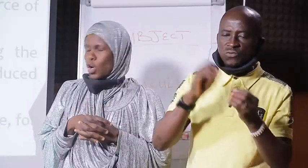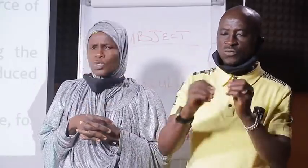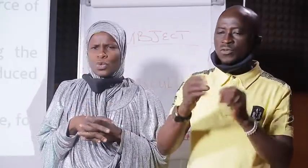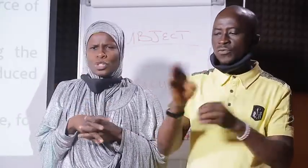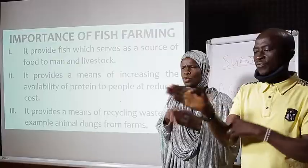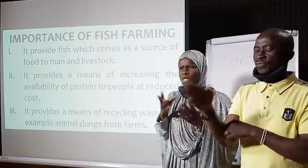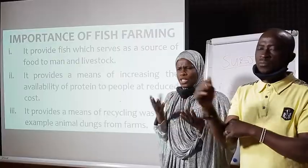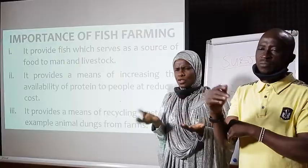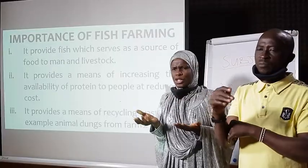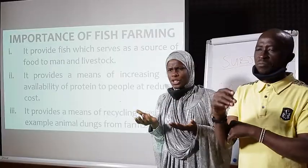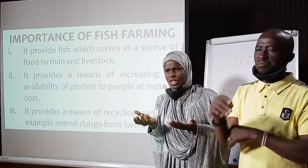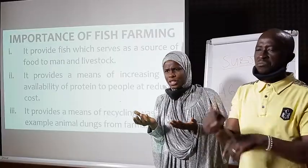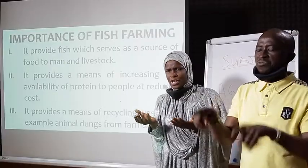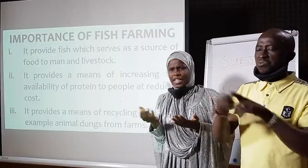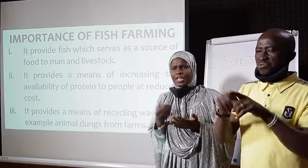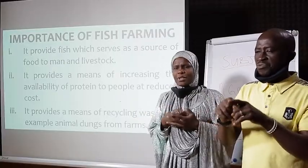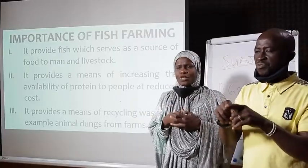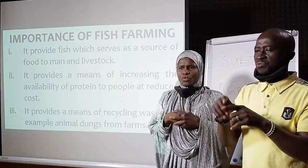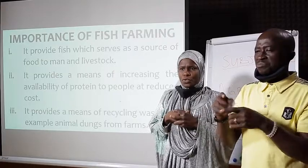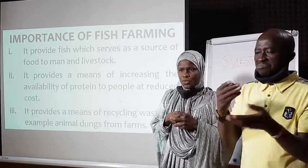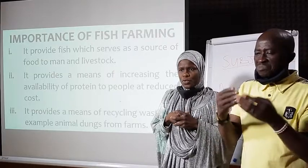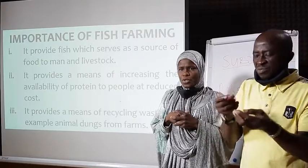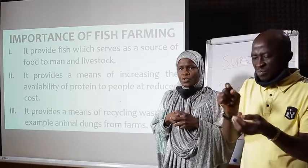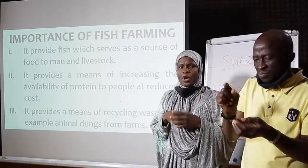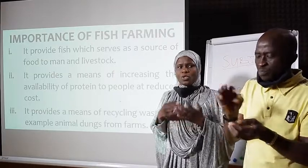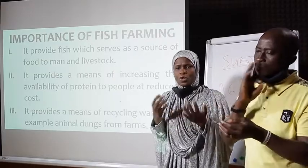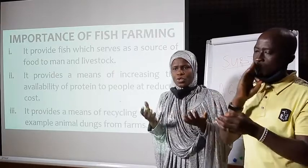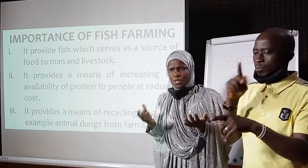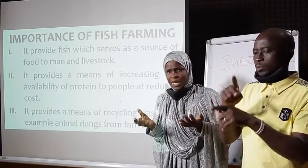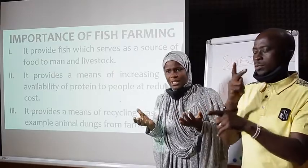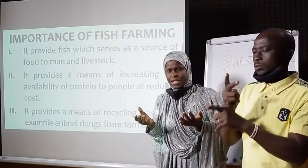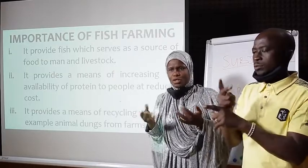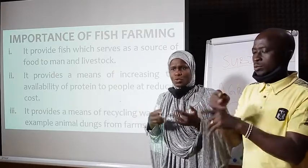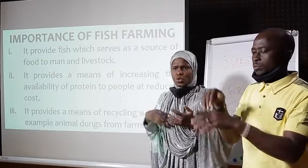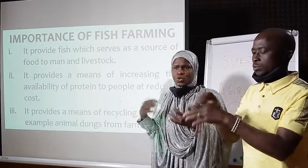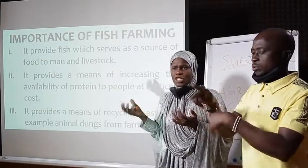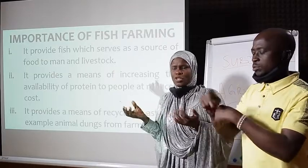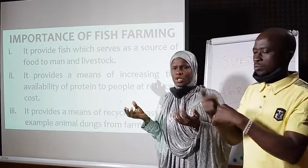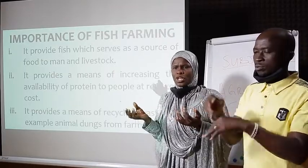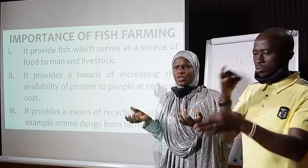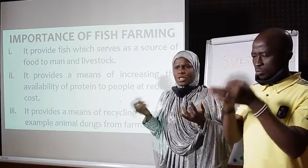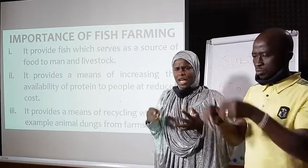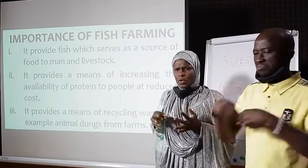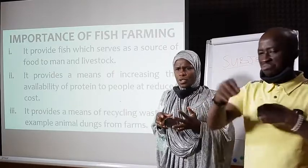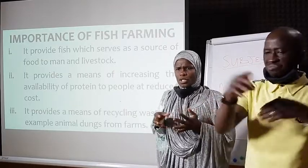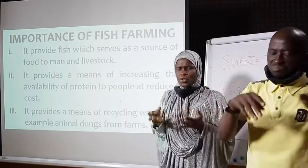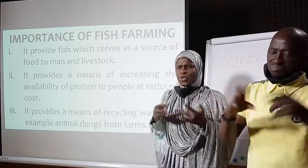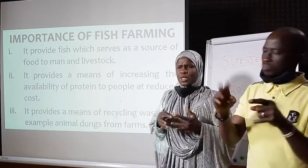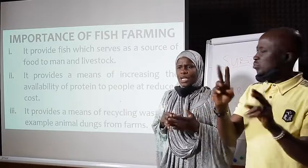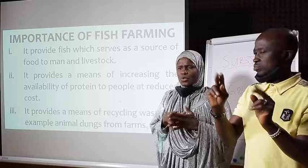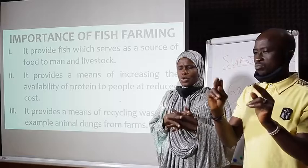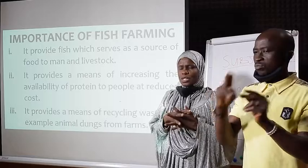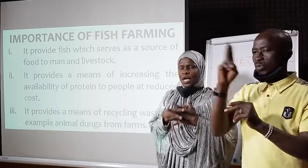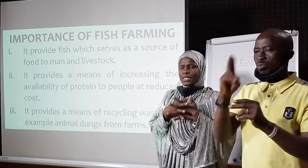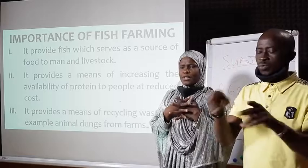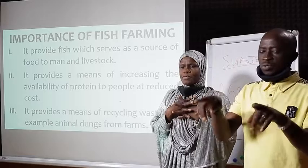also the waste in your kitchen like the remnant of your food you can also use that instead of you to throw it away you recycle it you